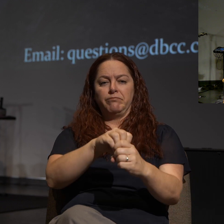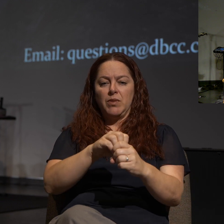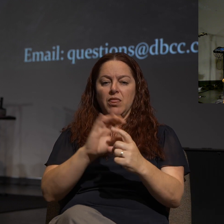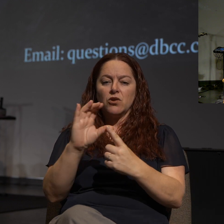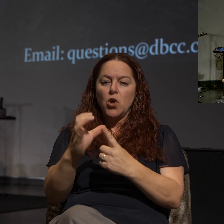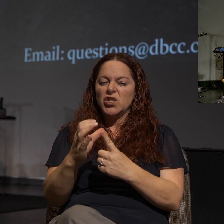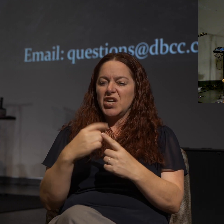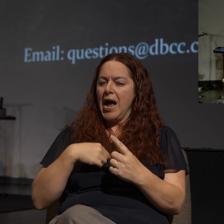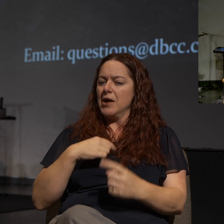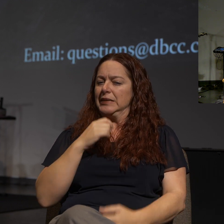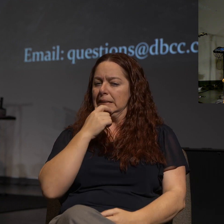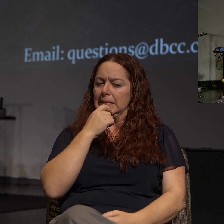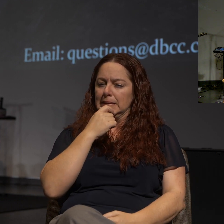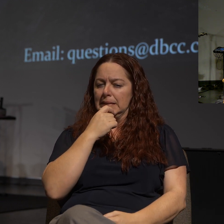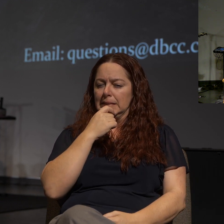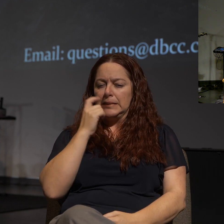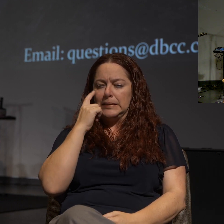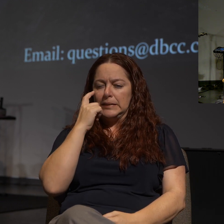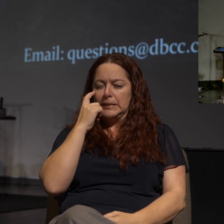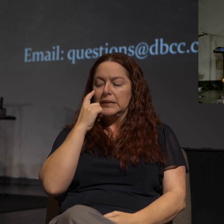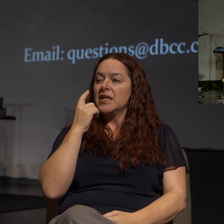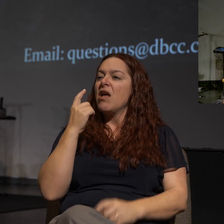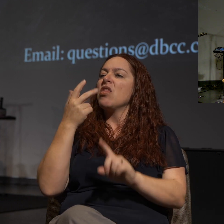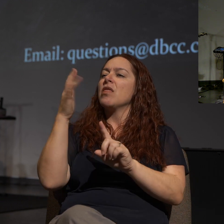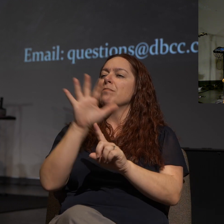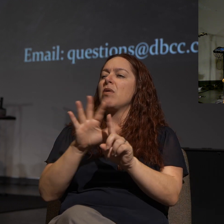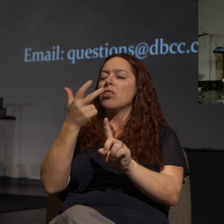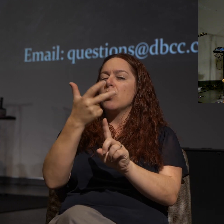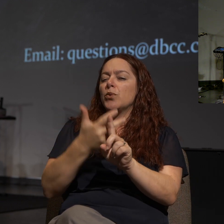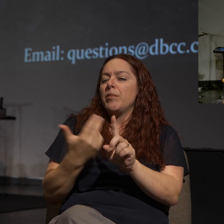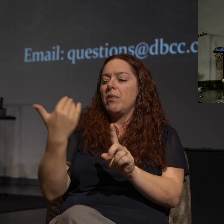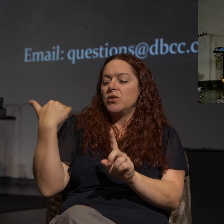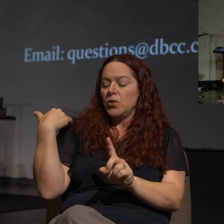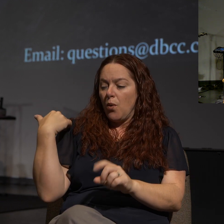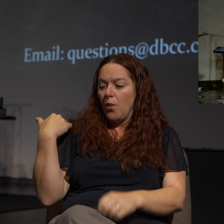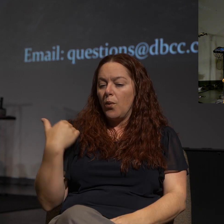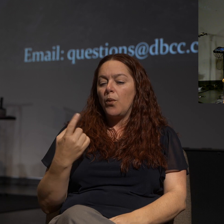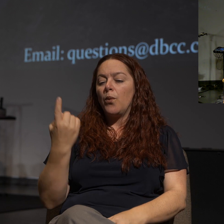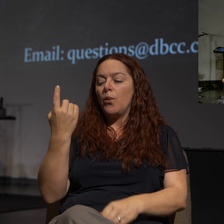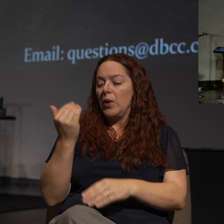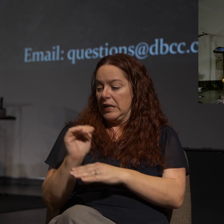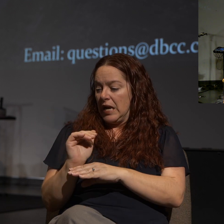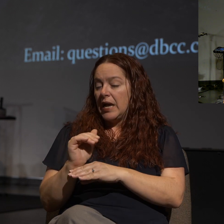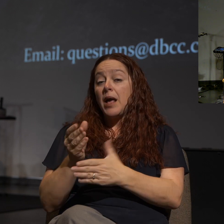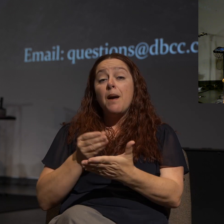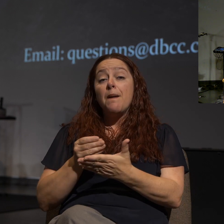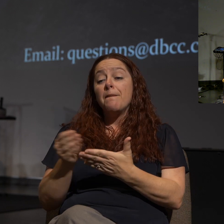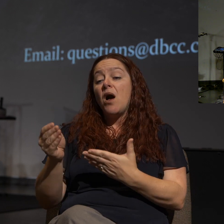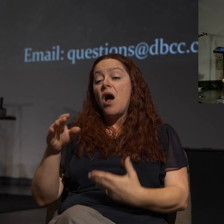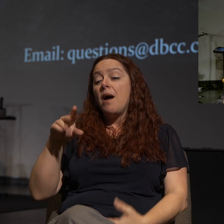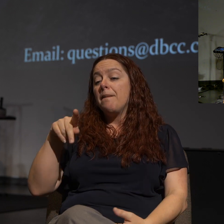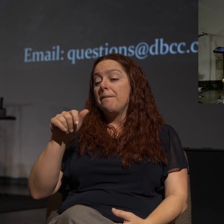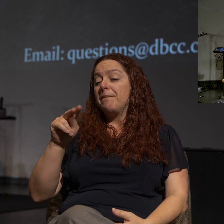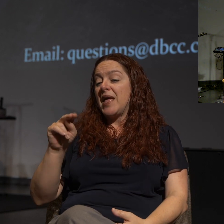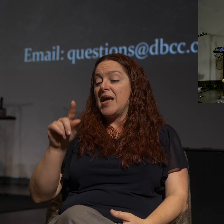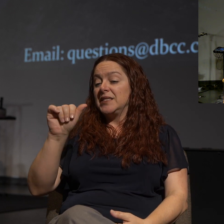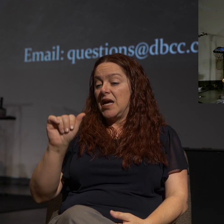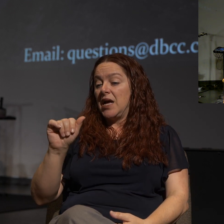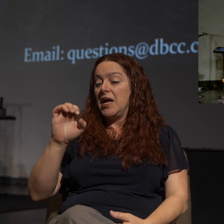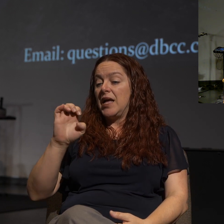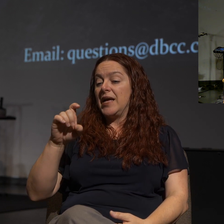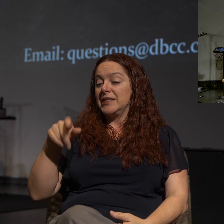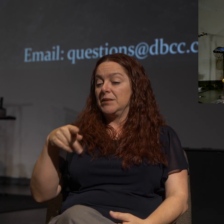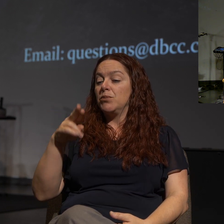skeptical until about three months ago when one night I brought Panda Express home for dinner at our house.